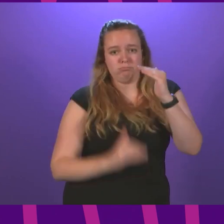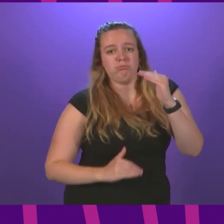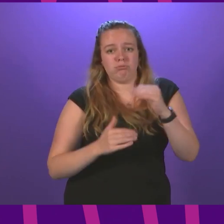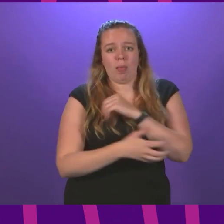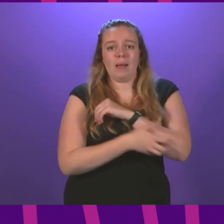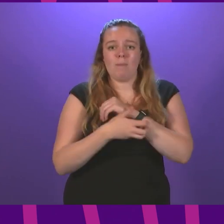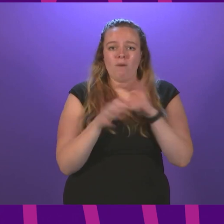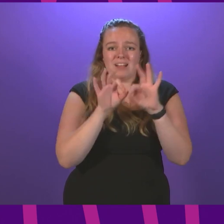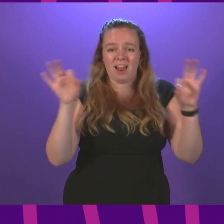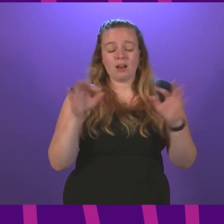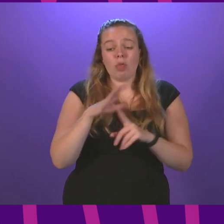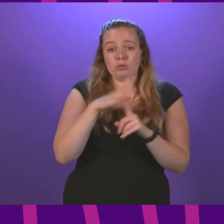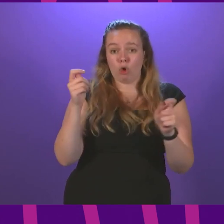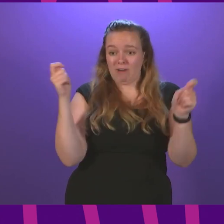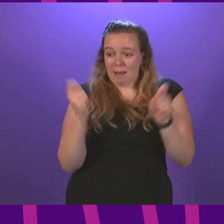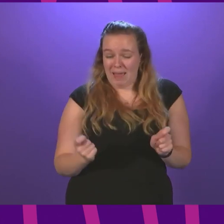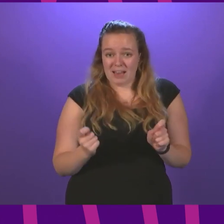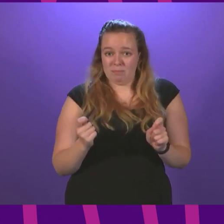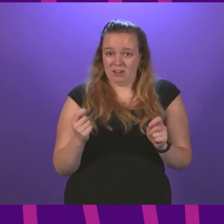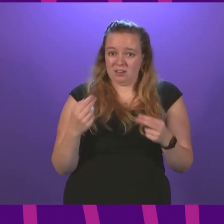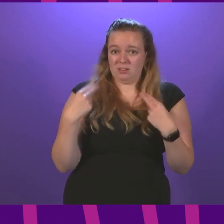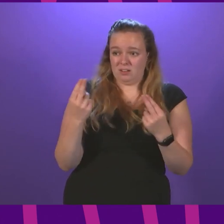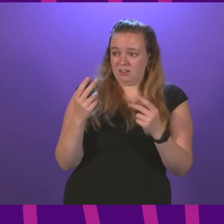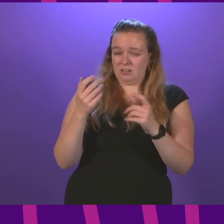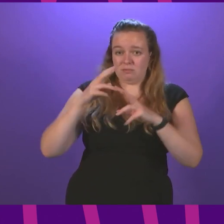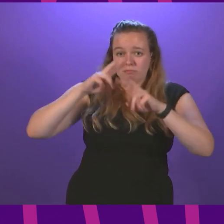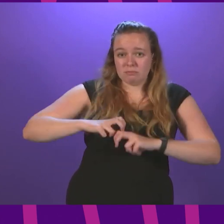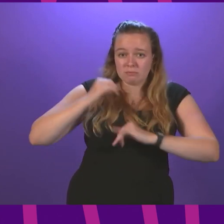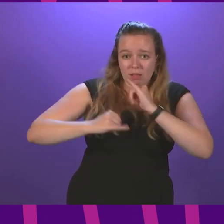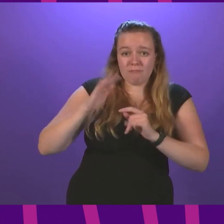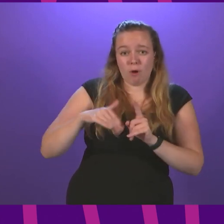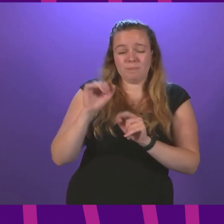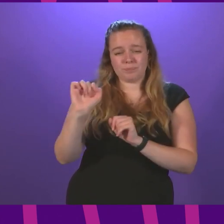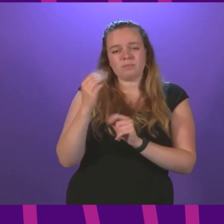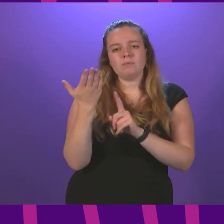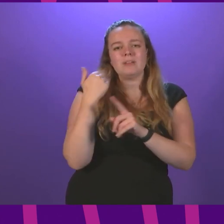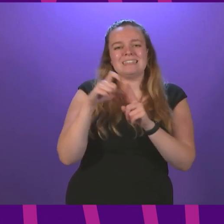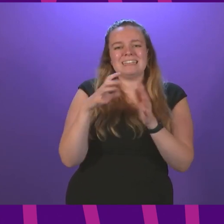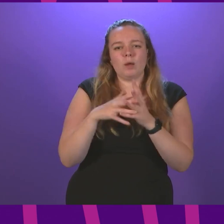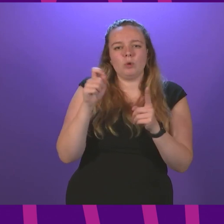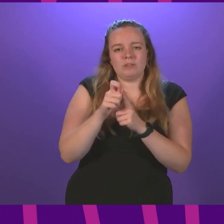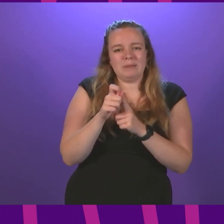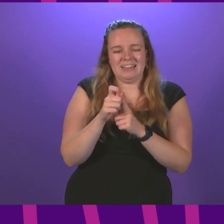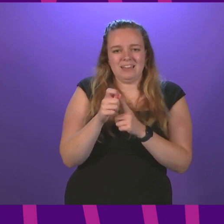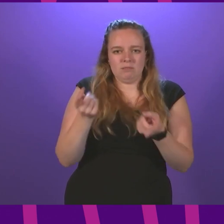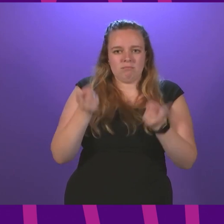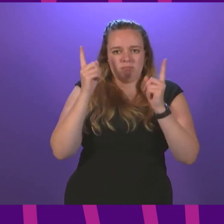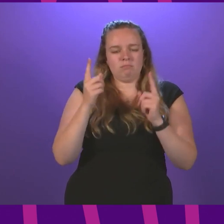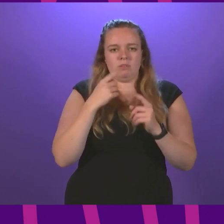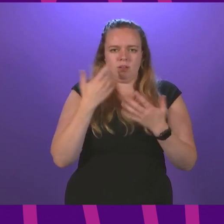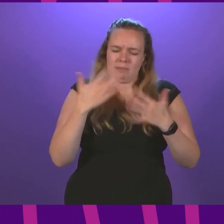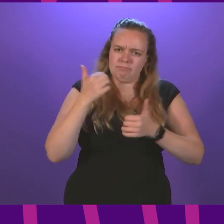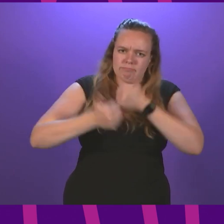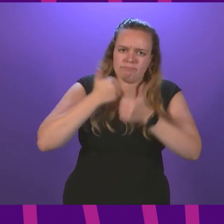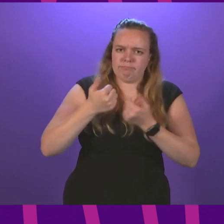line. And the Tory amendment doesn't even stand up to scrutiny from one of their own. The former DWP Secretary of State Stephen Crabb gave a very commendable